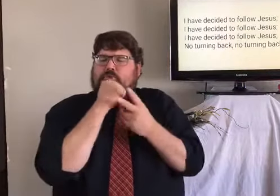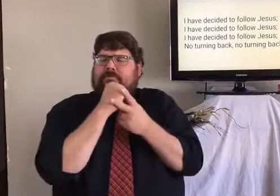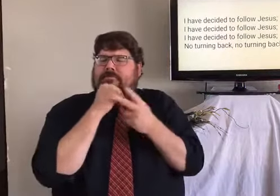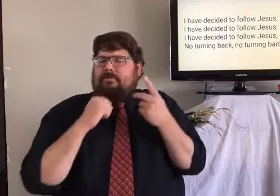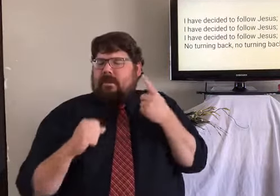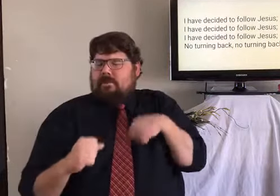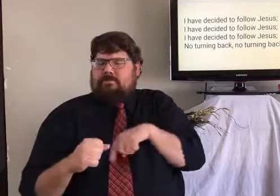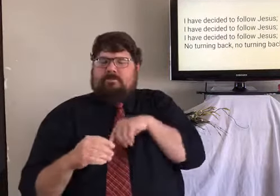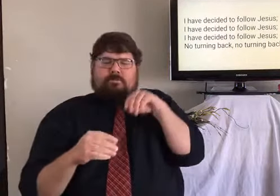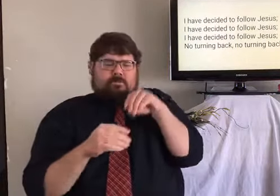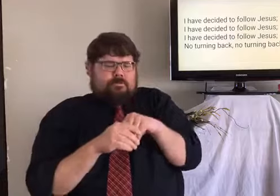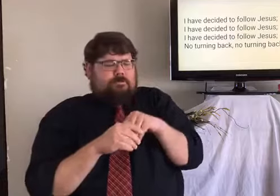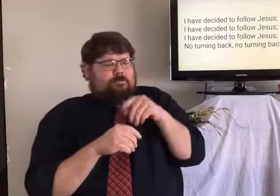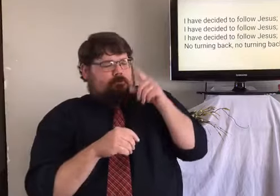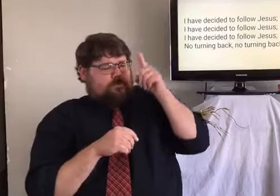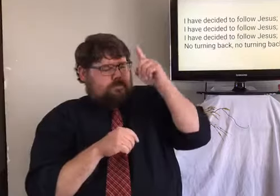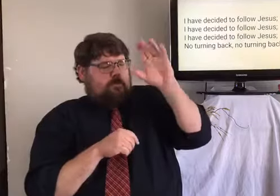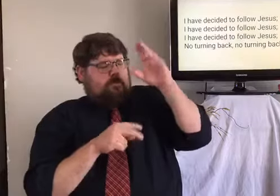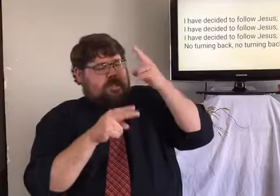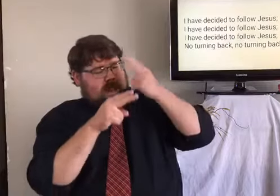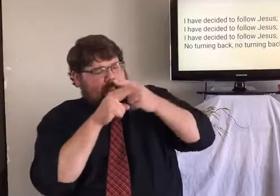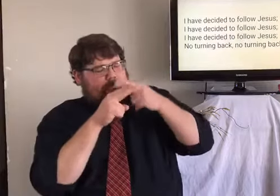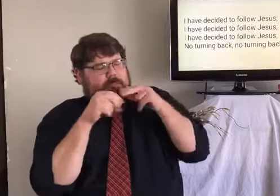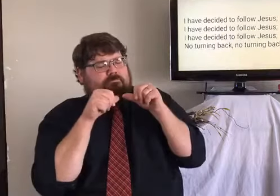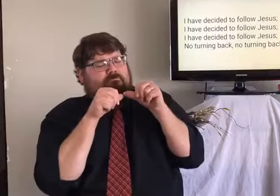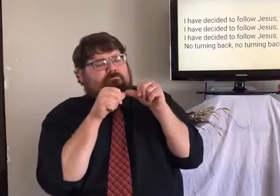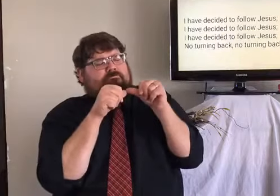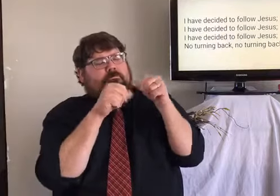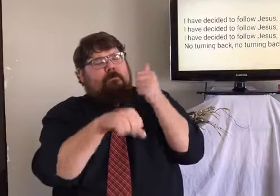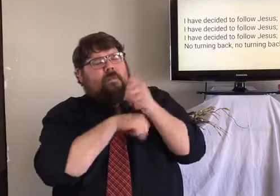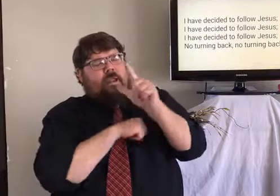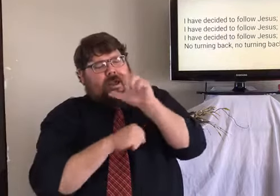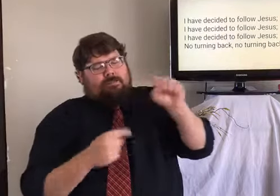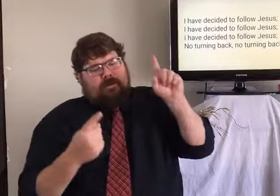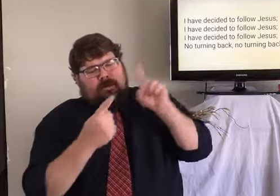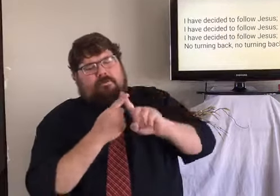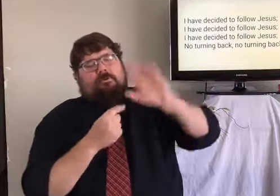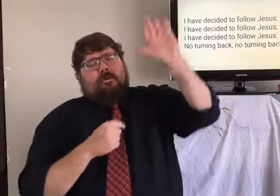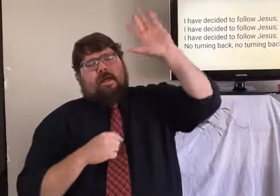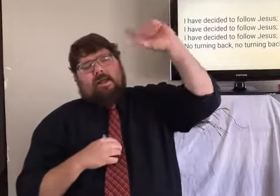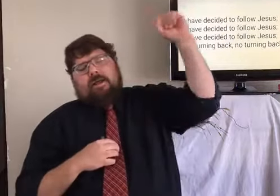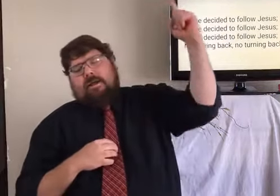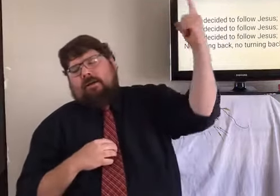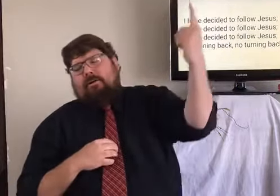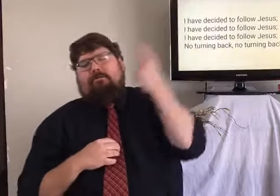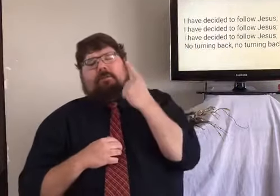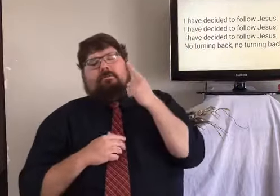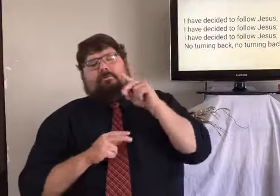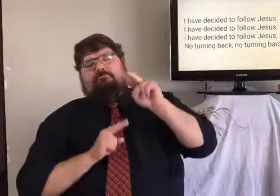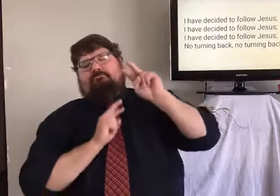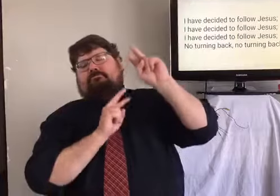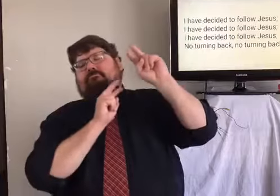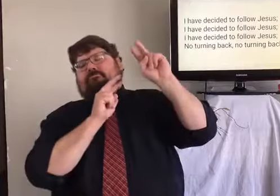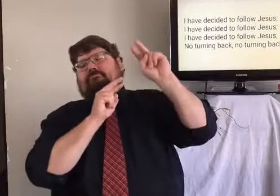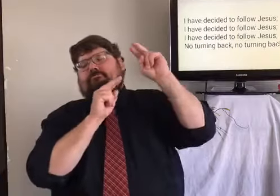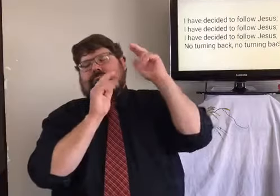Father in heaven I pray that you would protect us and preserve us in your name that we would continue